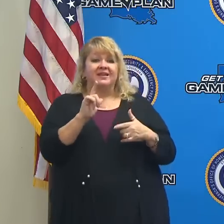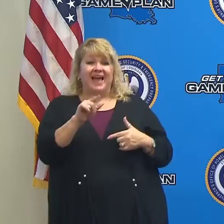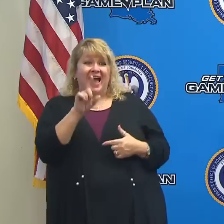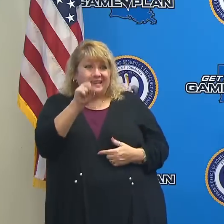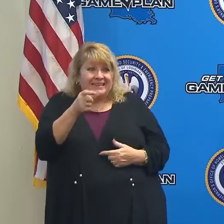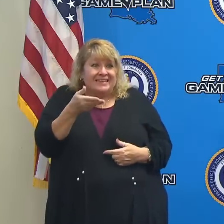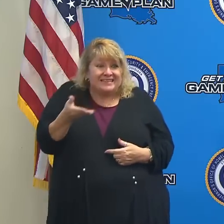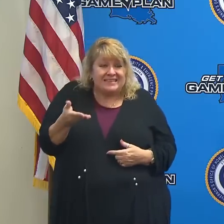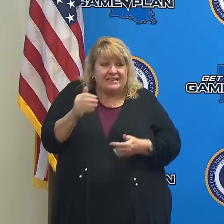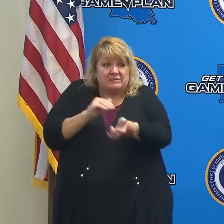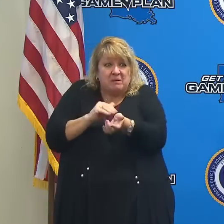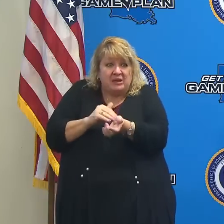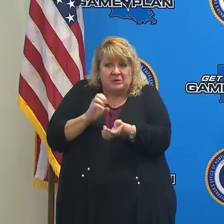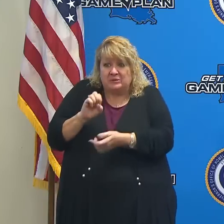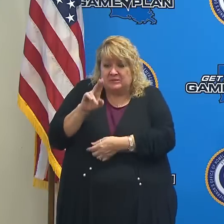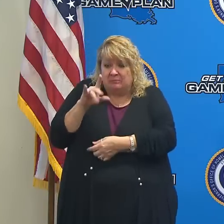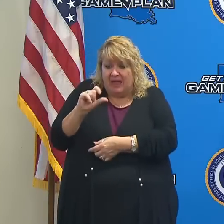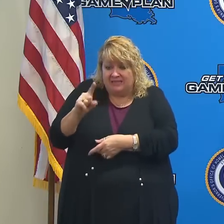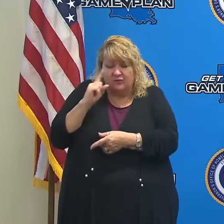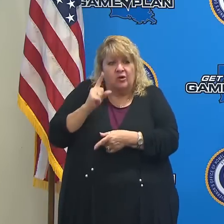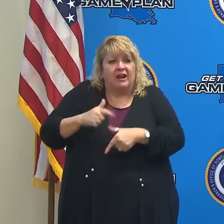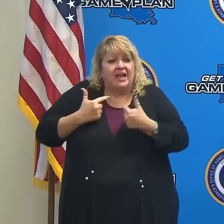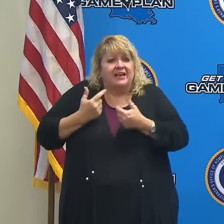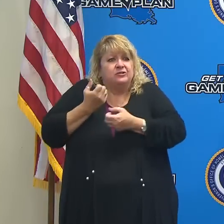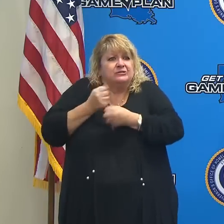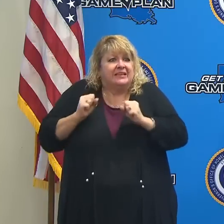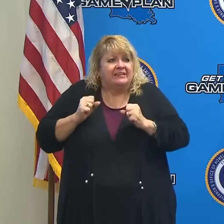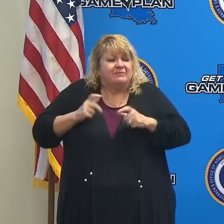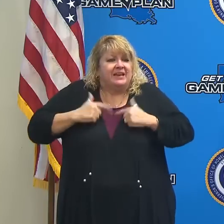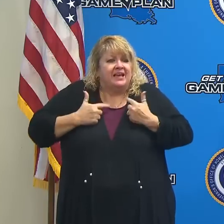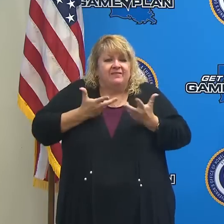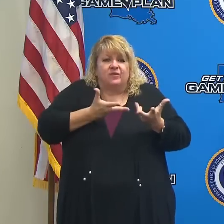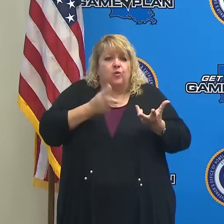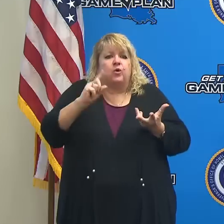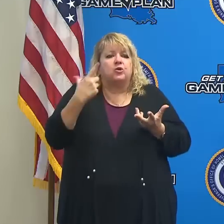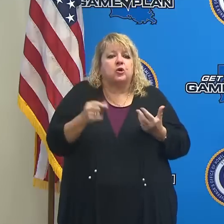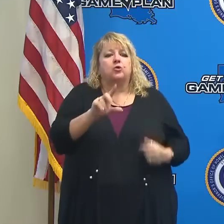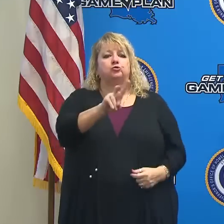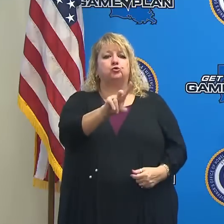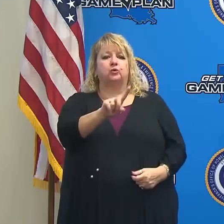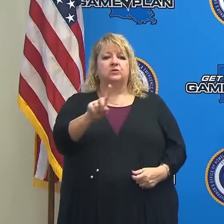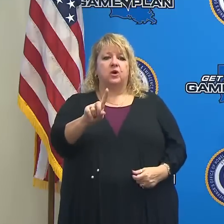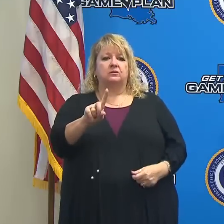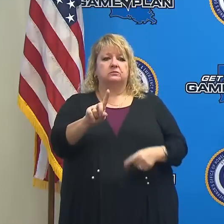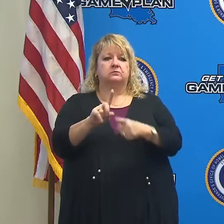your family require and you don't know where to go, 2-1-1 is the first place to go for that.